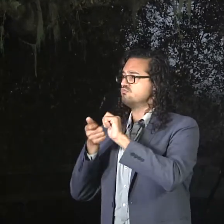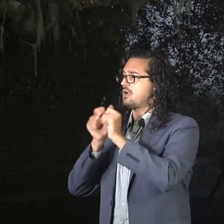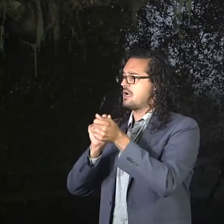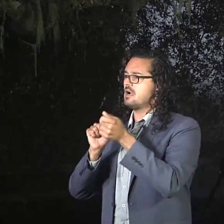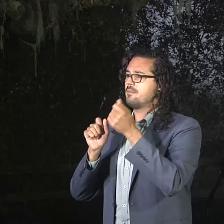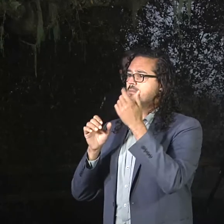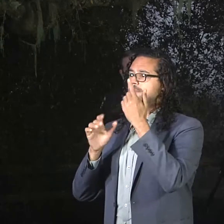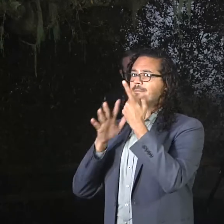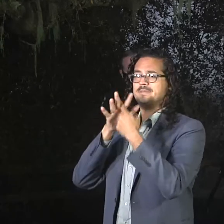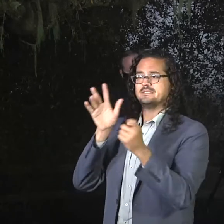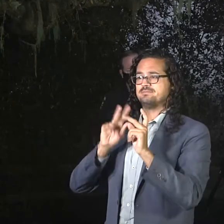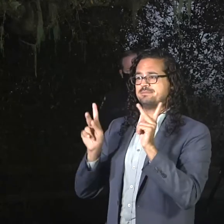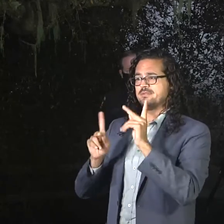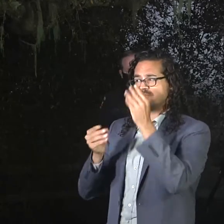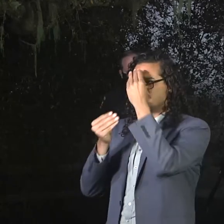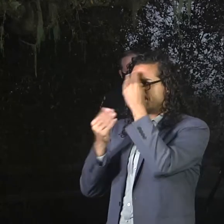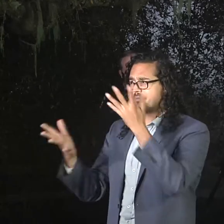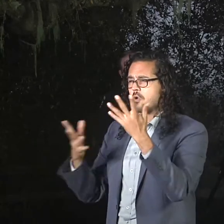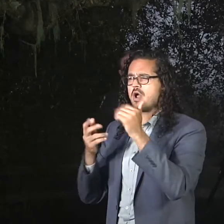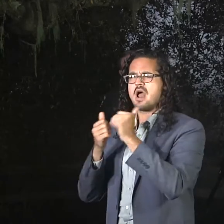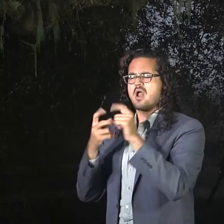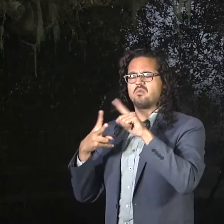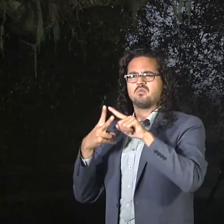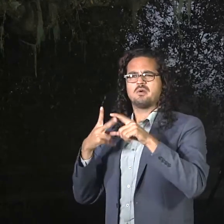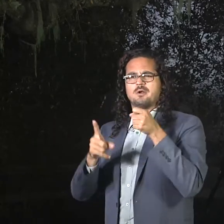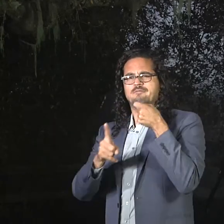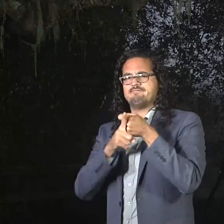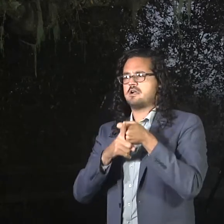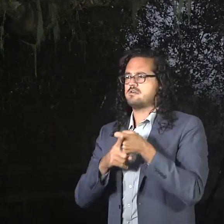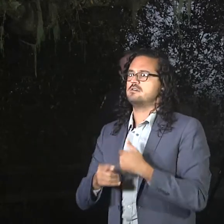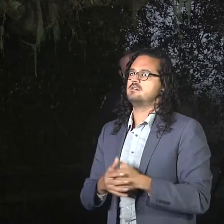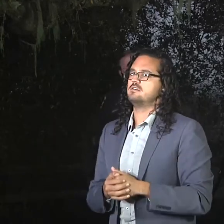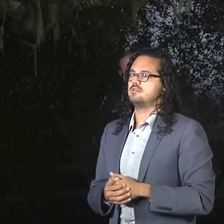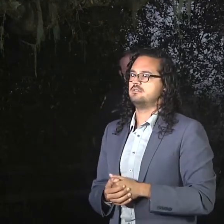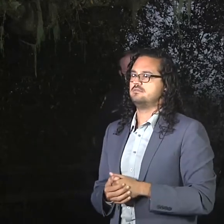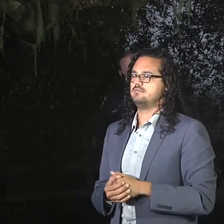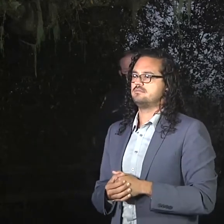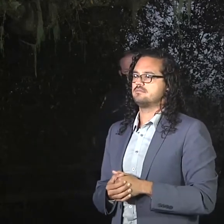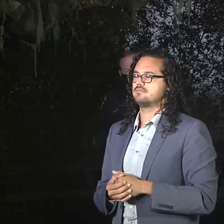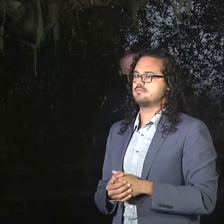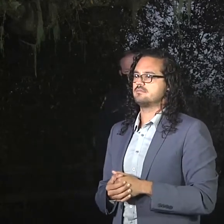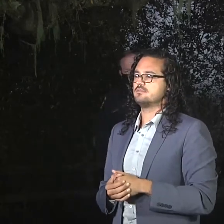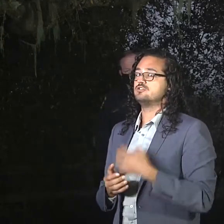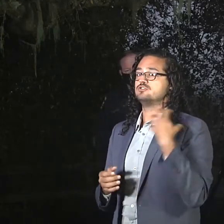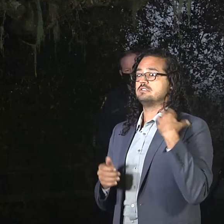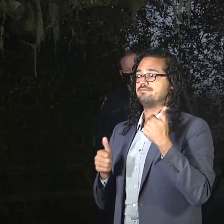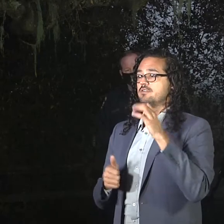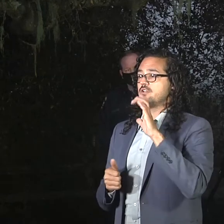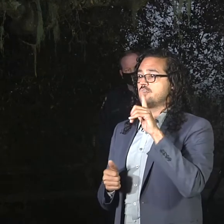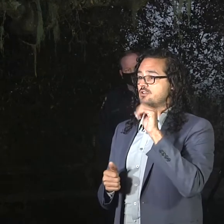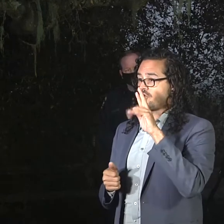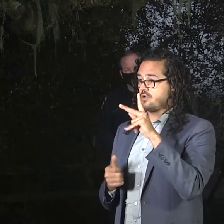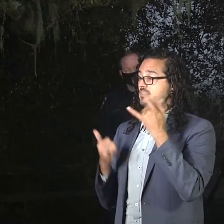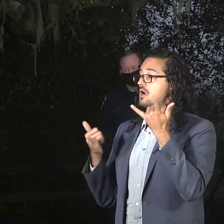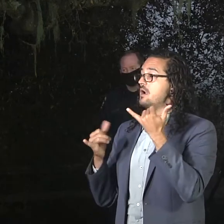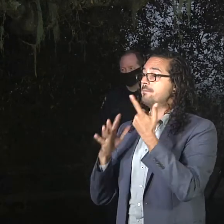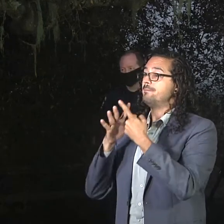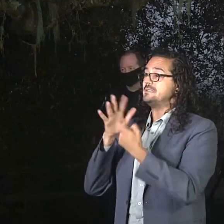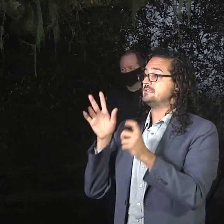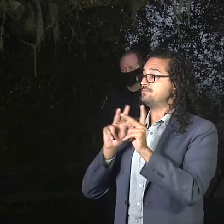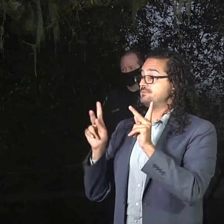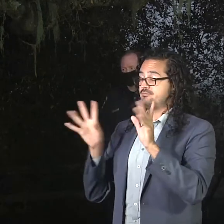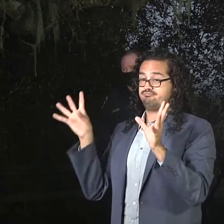Sure, so in terms of missing people, the gentleman that we're looking for today would bring our total from up to six now. So, six